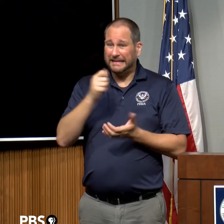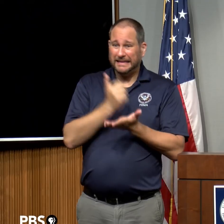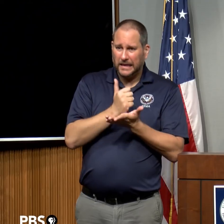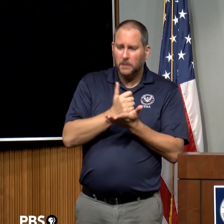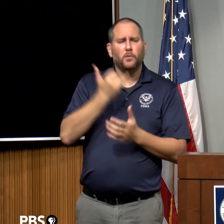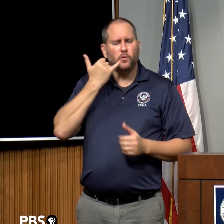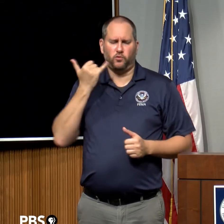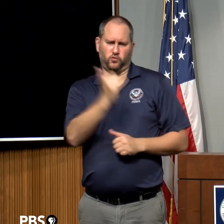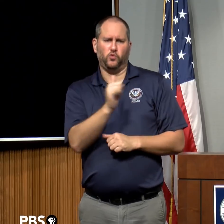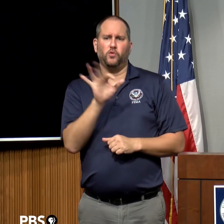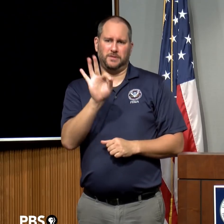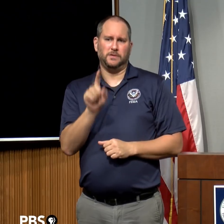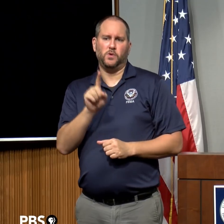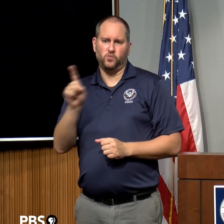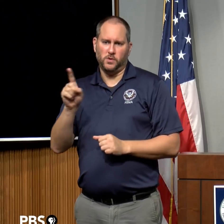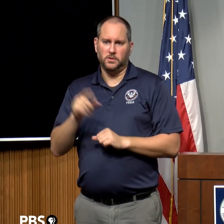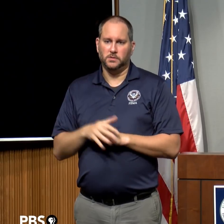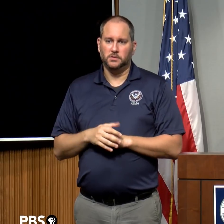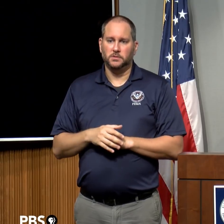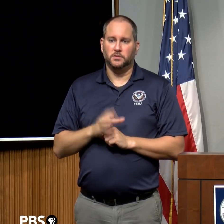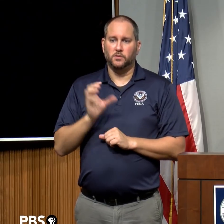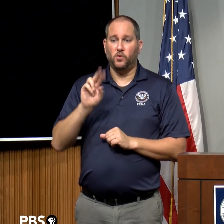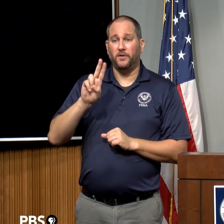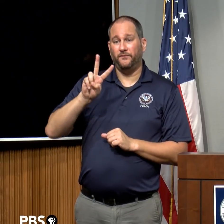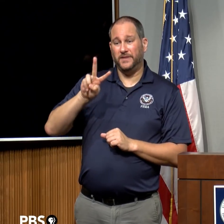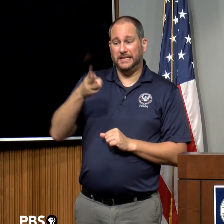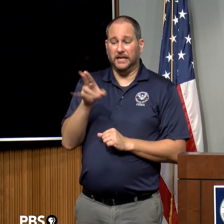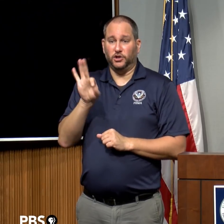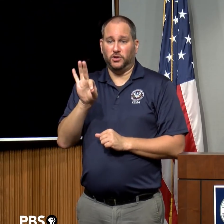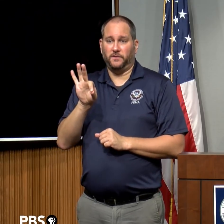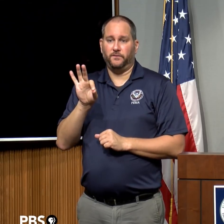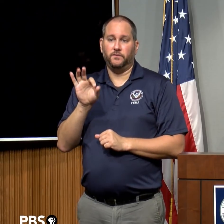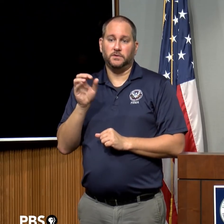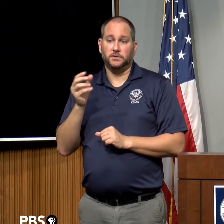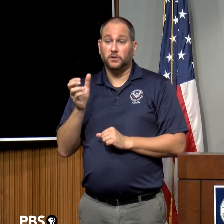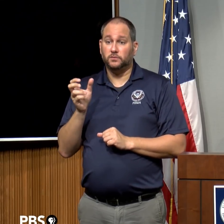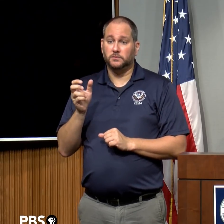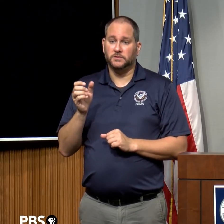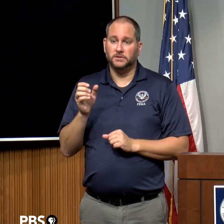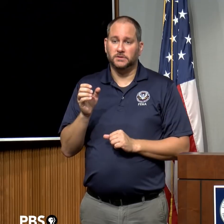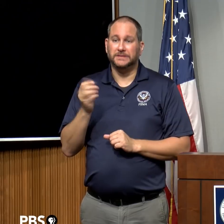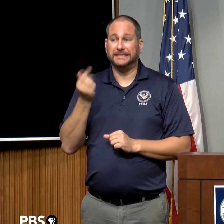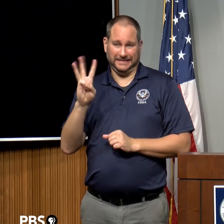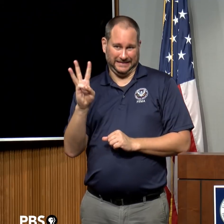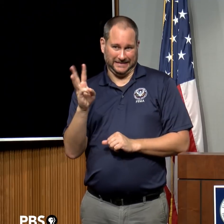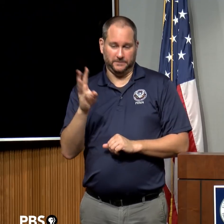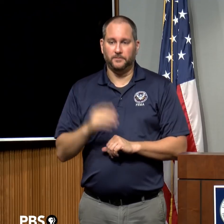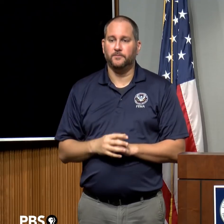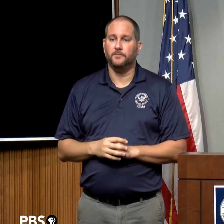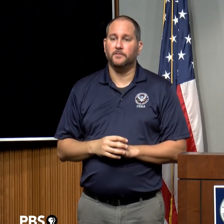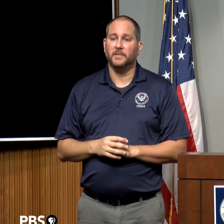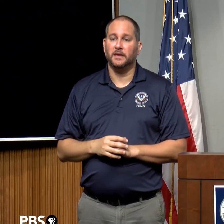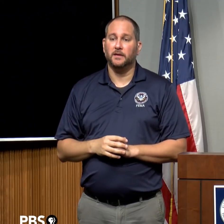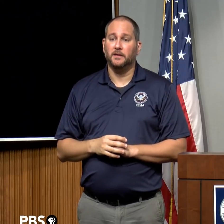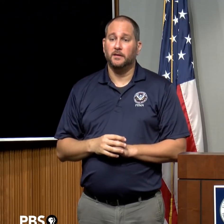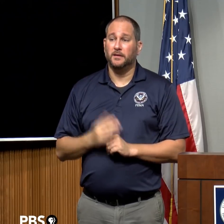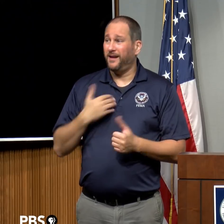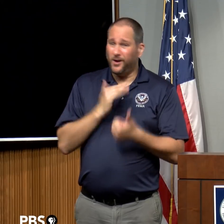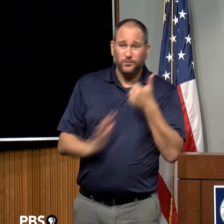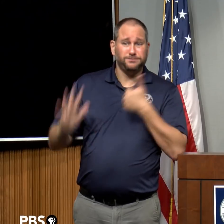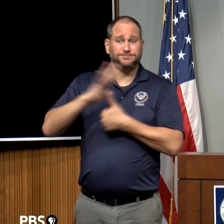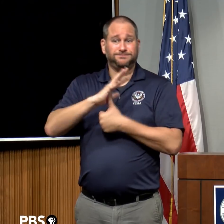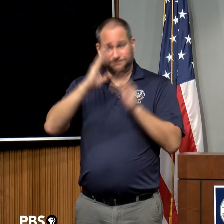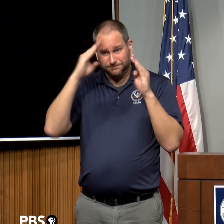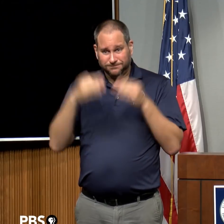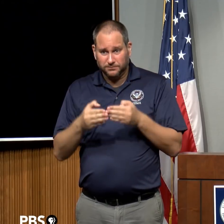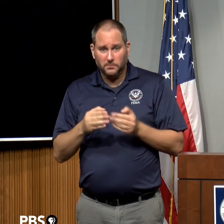channel 16. Our priorities are the safety of our responders, their families, and the public. Once the